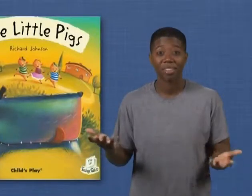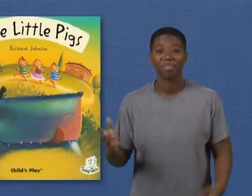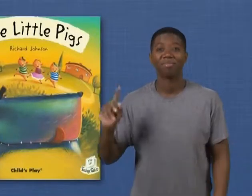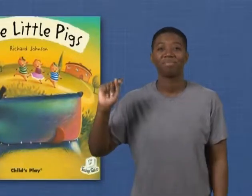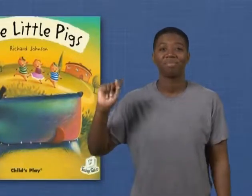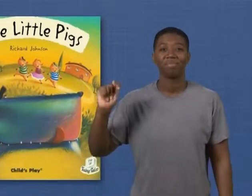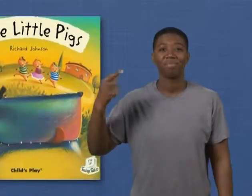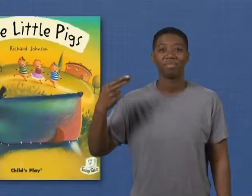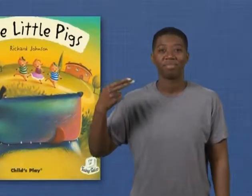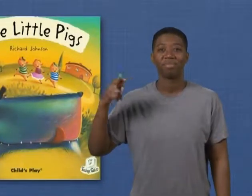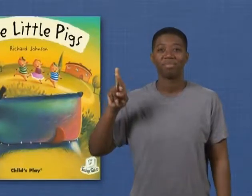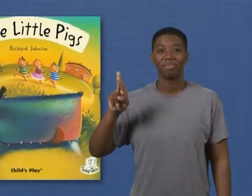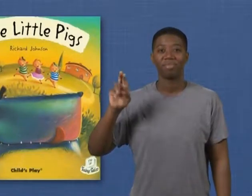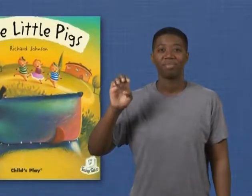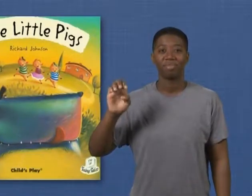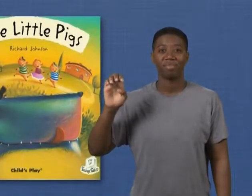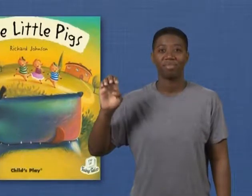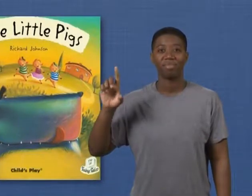Three Little Pigs